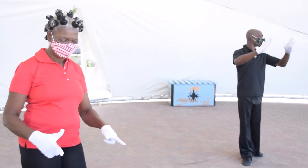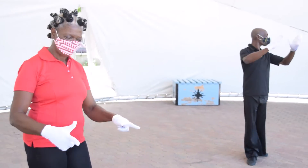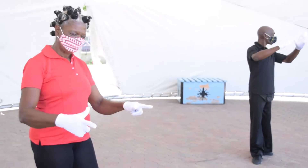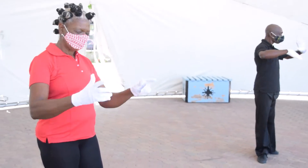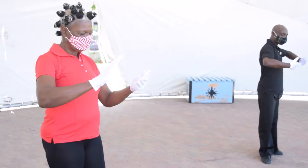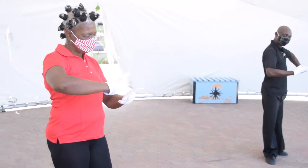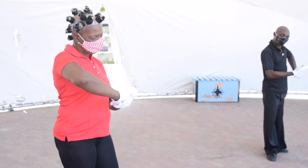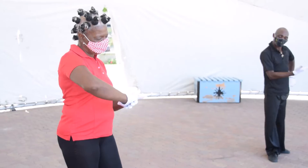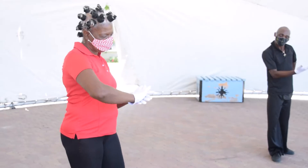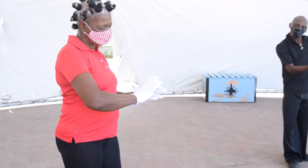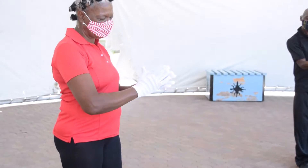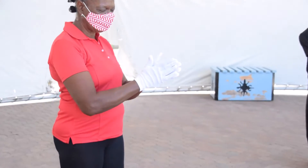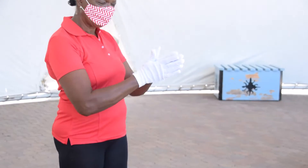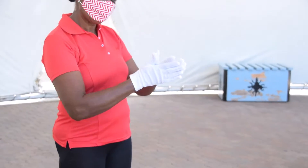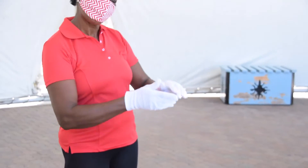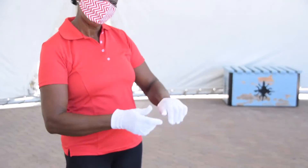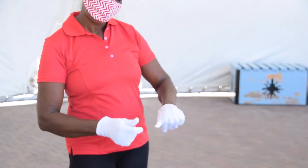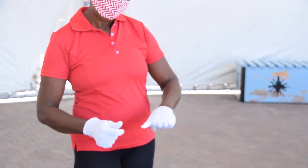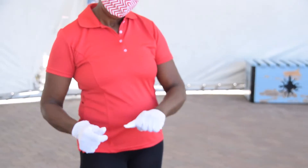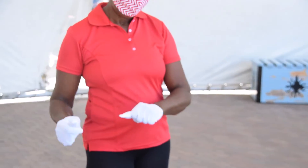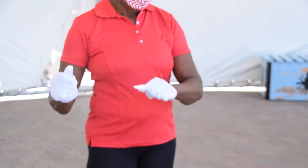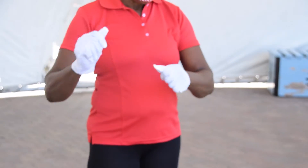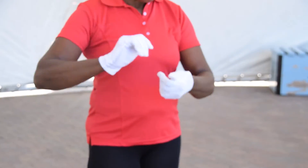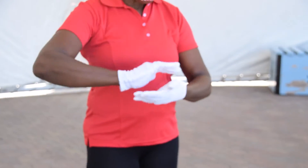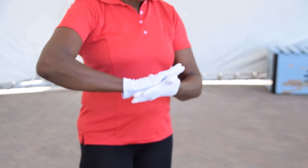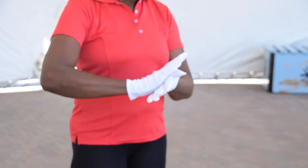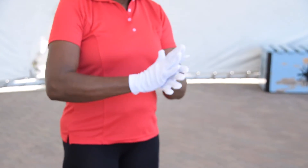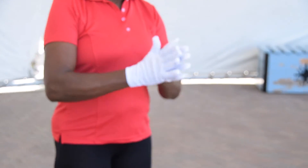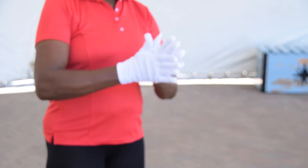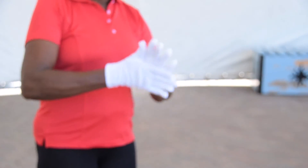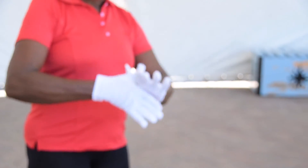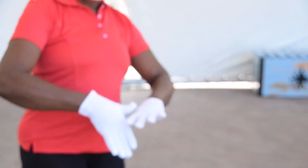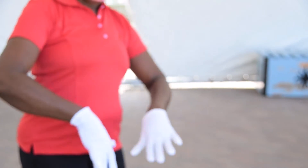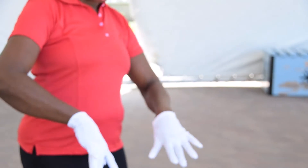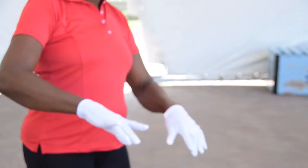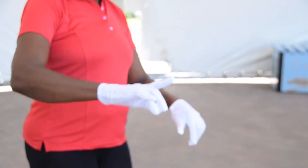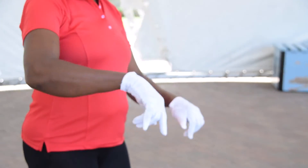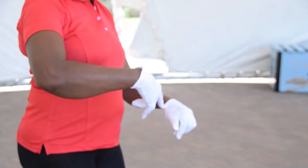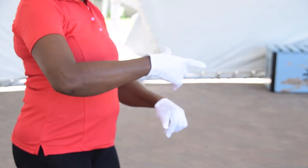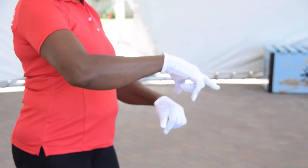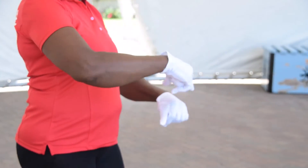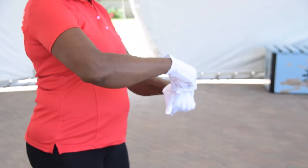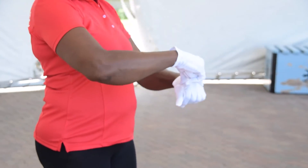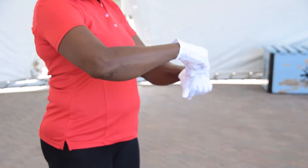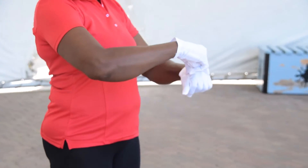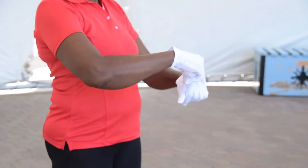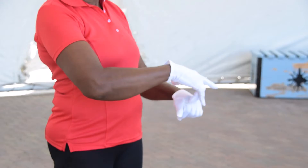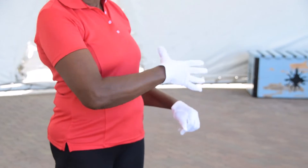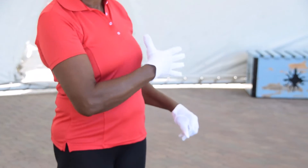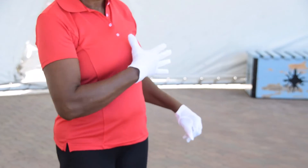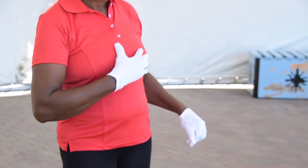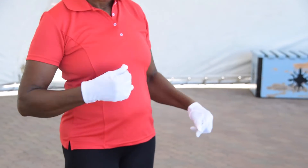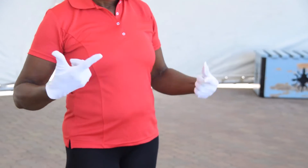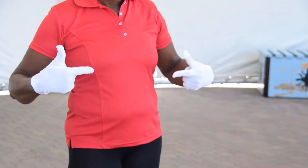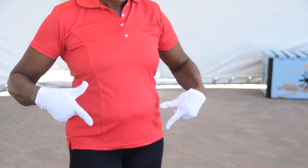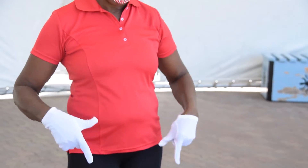Let this be my and